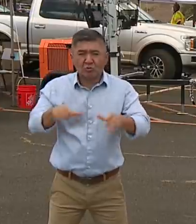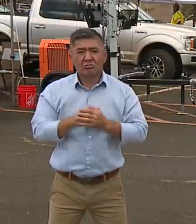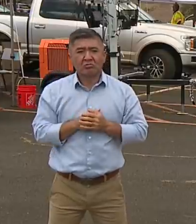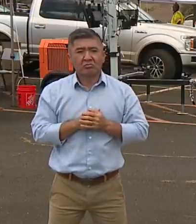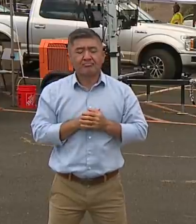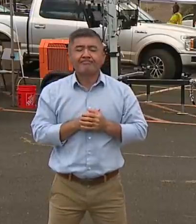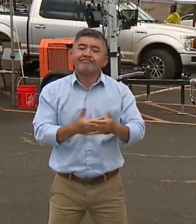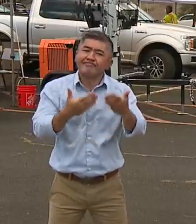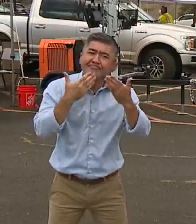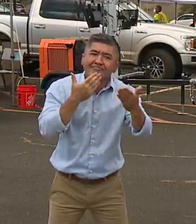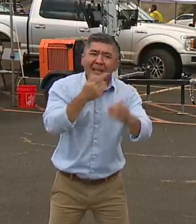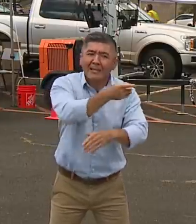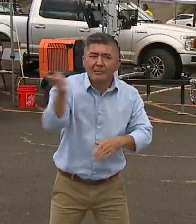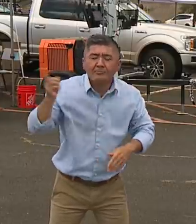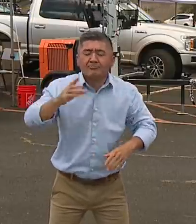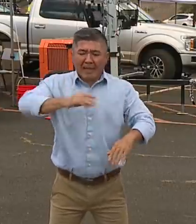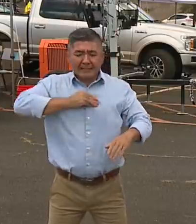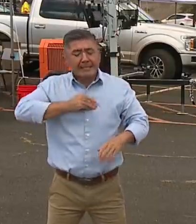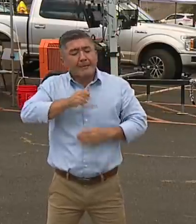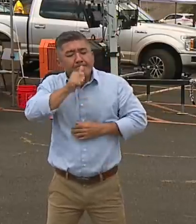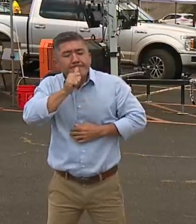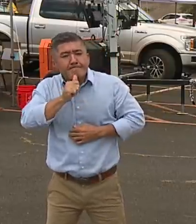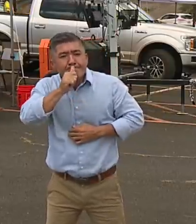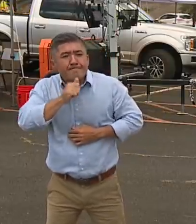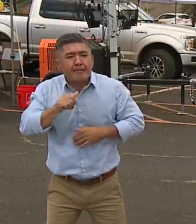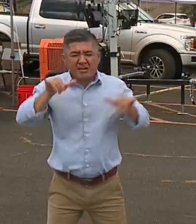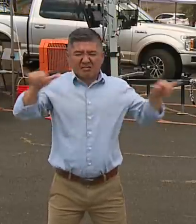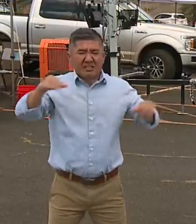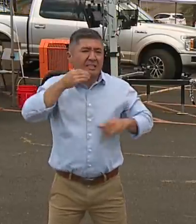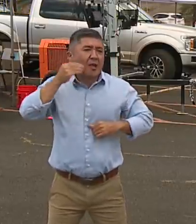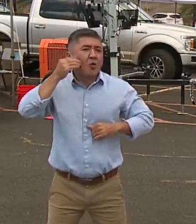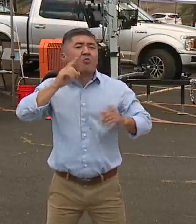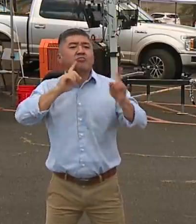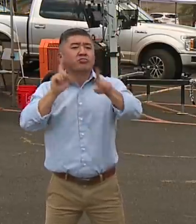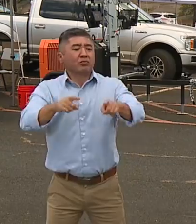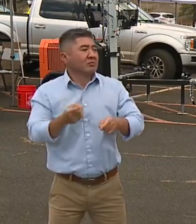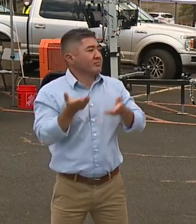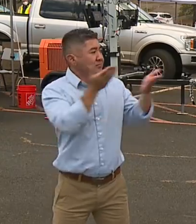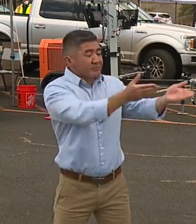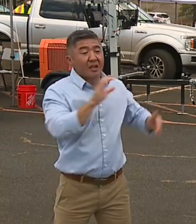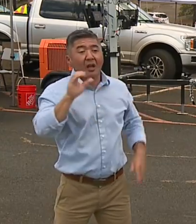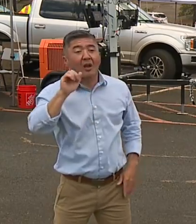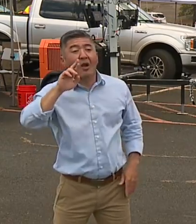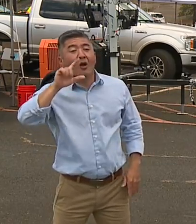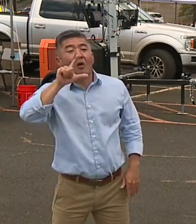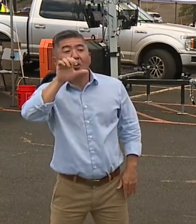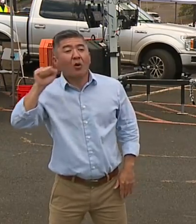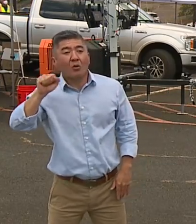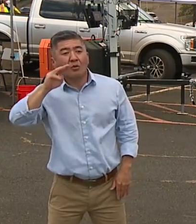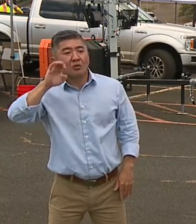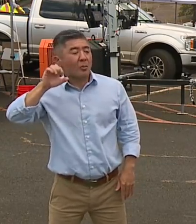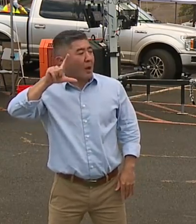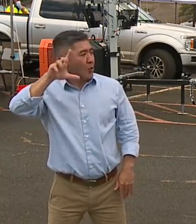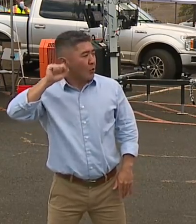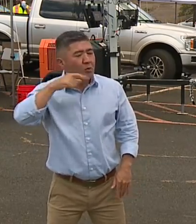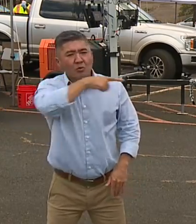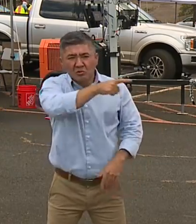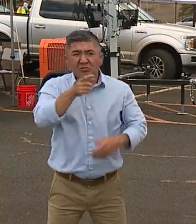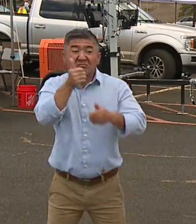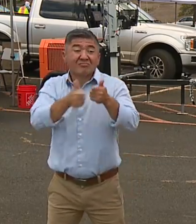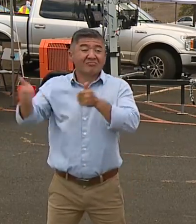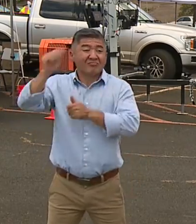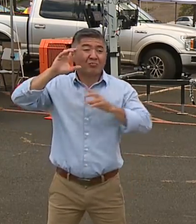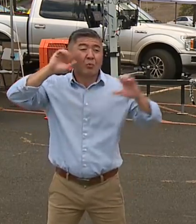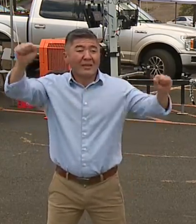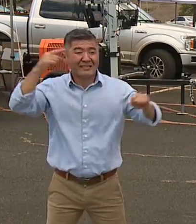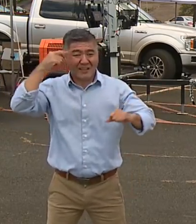with the requirements that were placed on them. I do want to thank Carlos Penelosa, the Chancellor of Leeward Community College for allowing this to